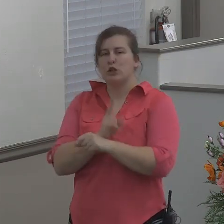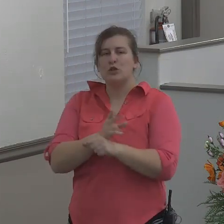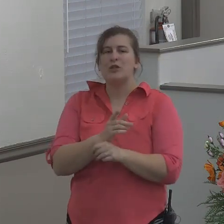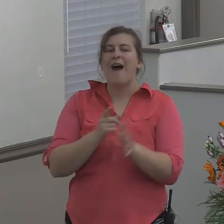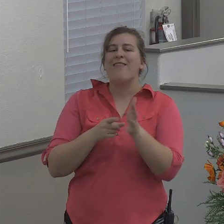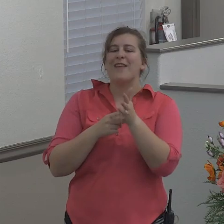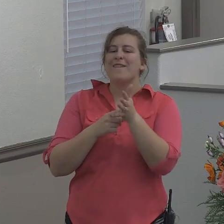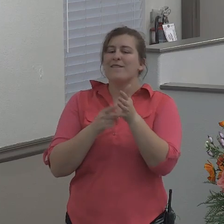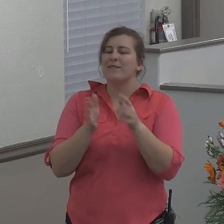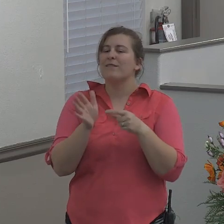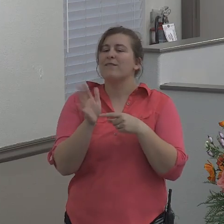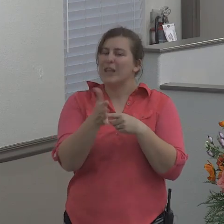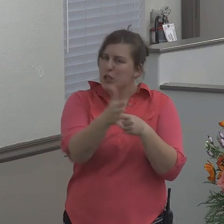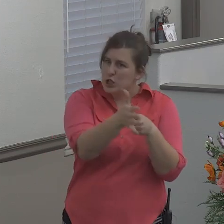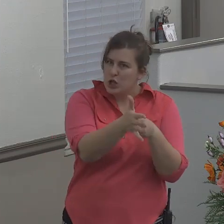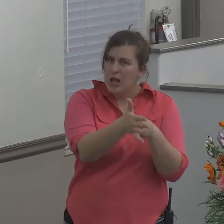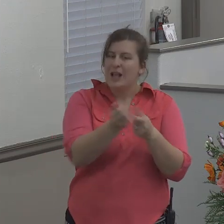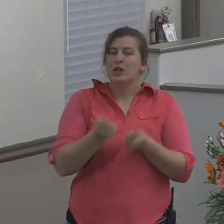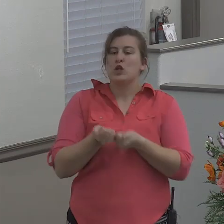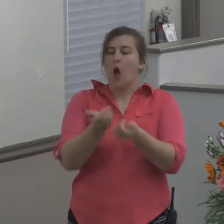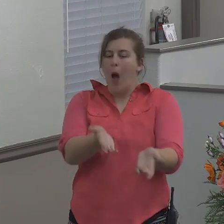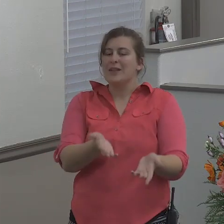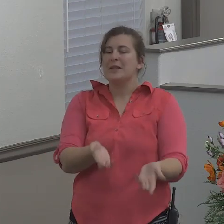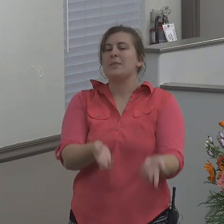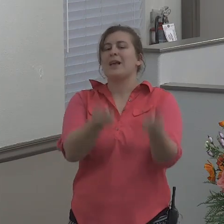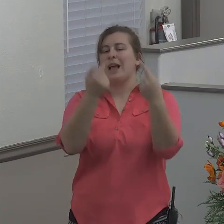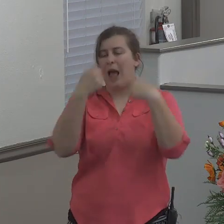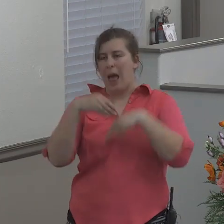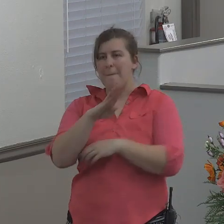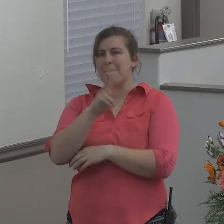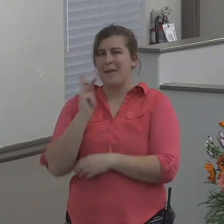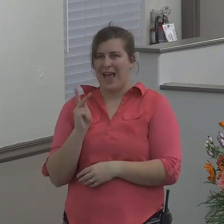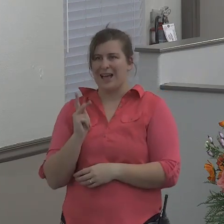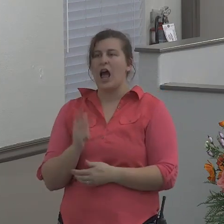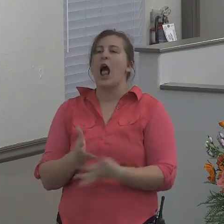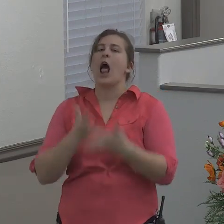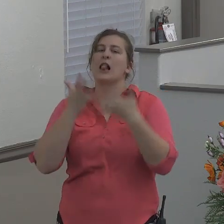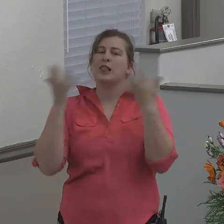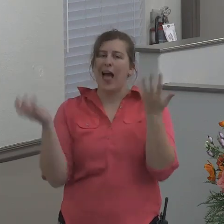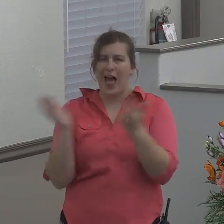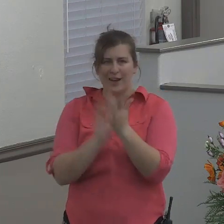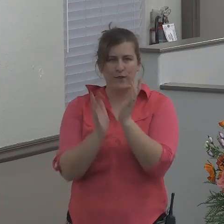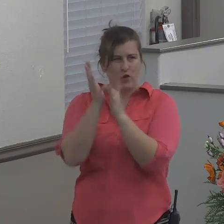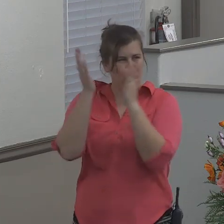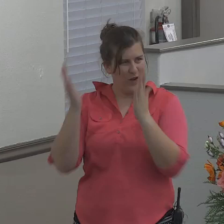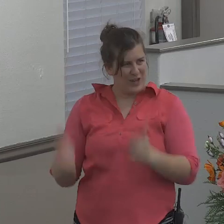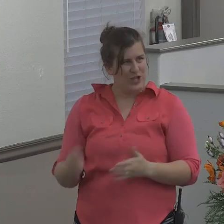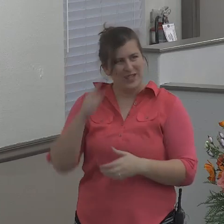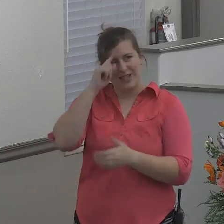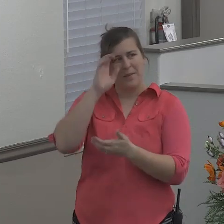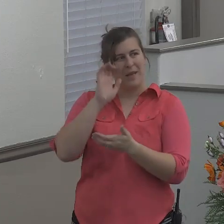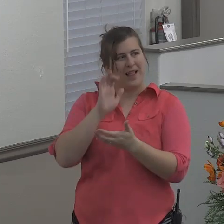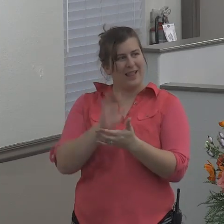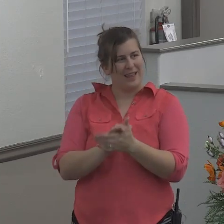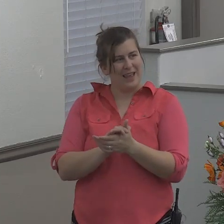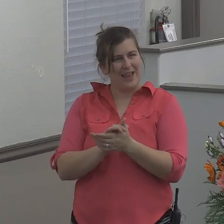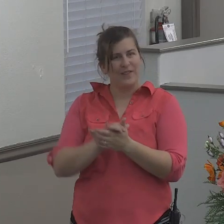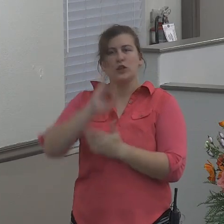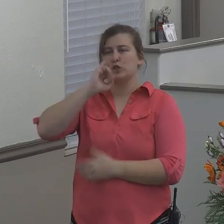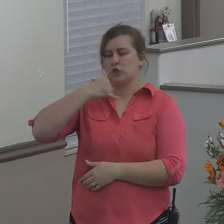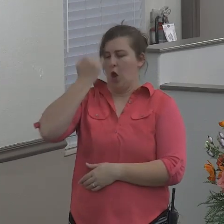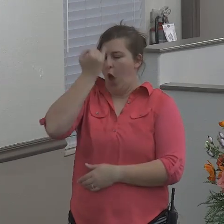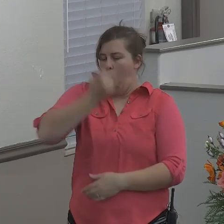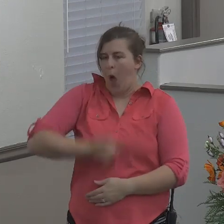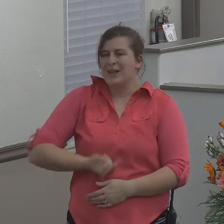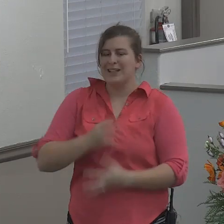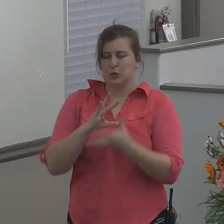a way to bring him back. A lot of people, including a lot of Christians, believe that the account of Jonah is just a